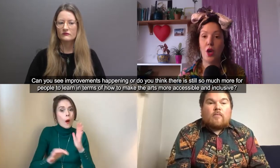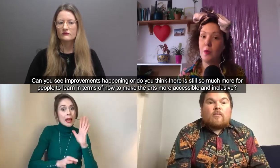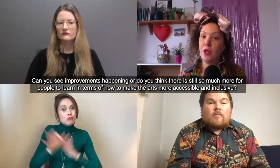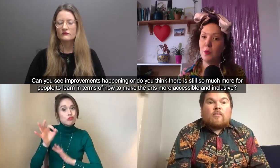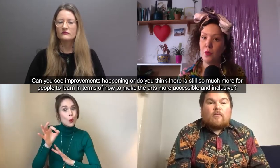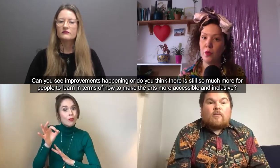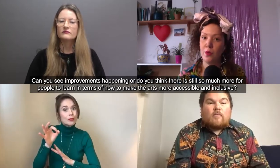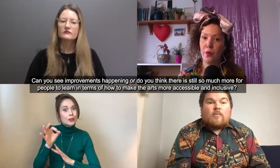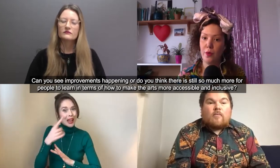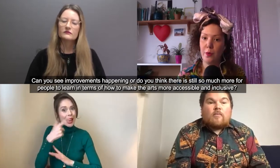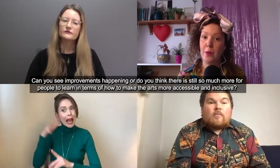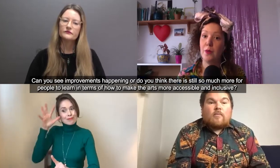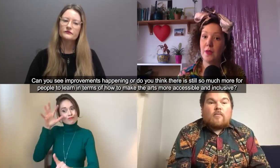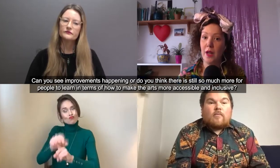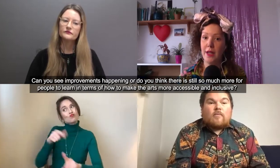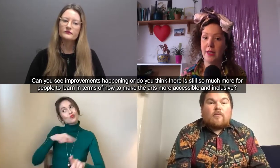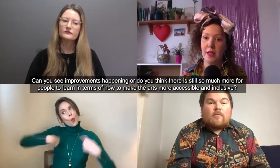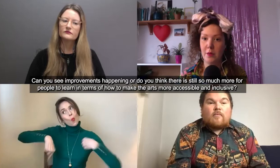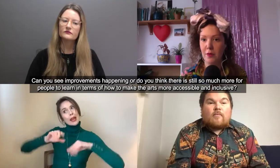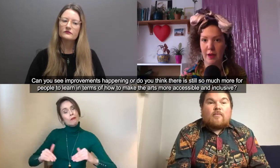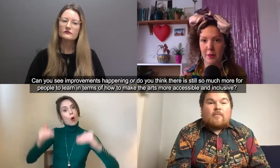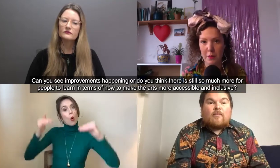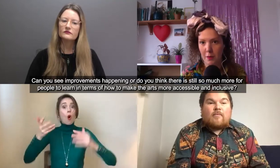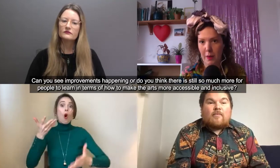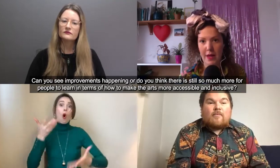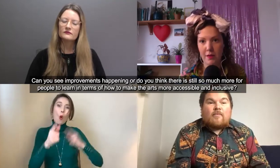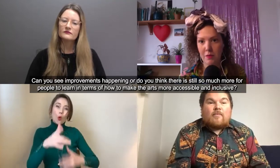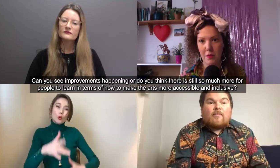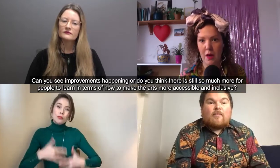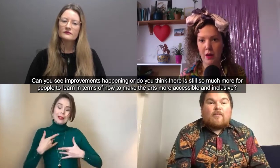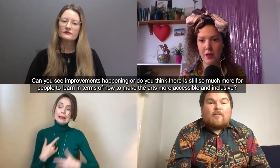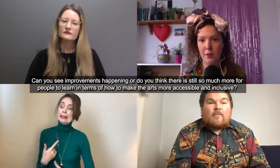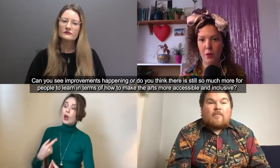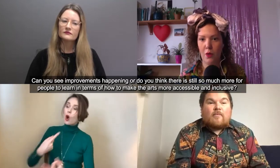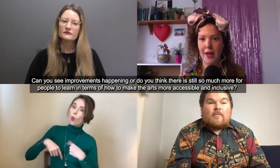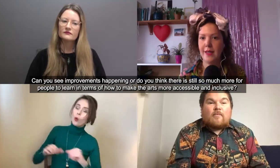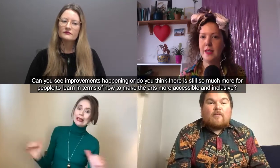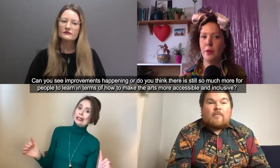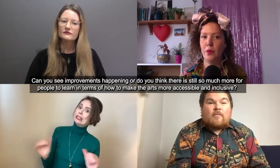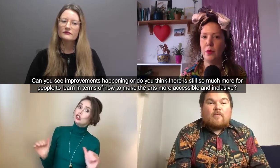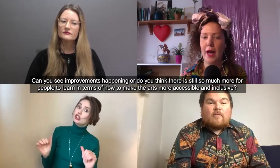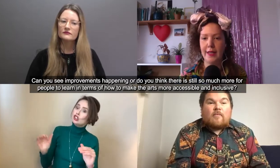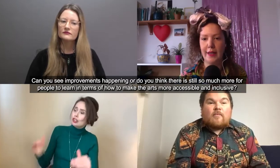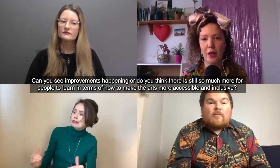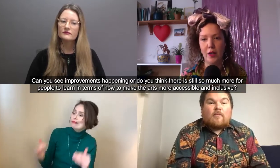much more for people to learn in terms of how to to make the arts more accessible and inclusive